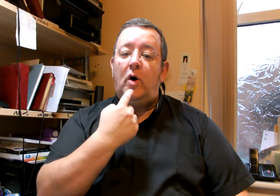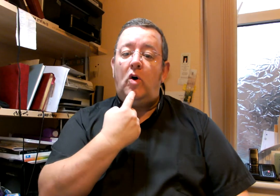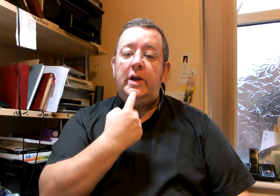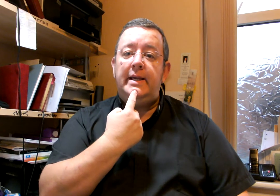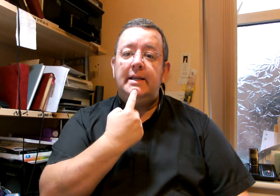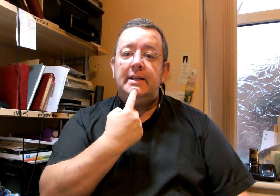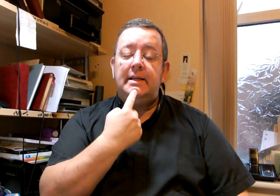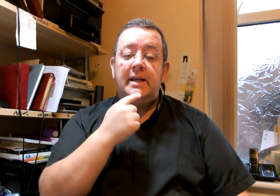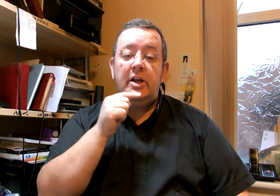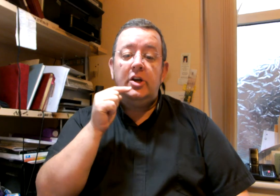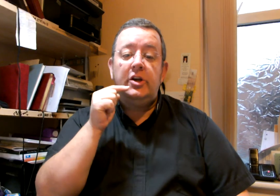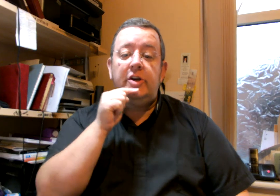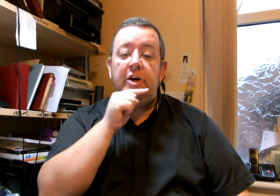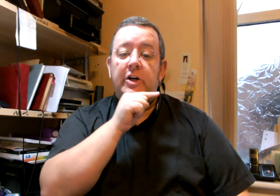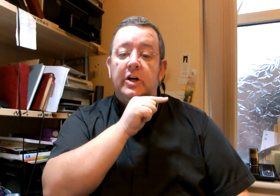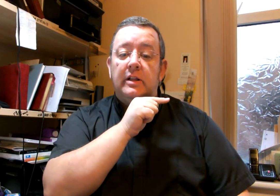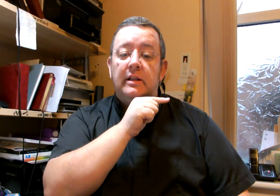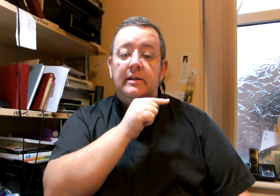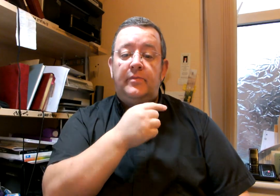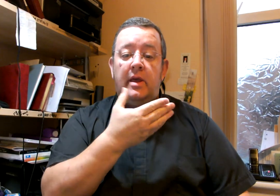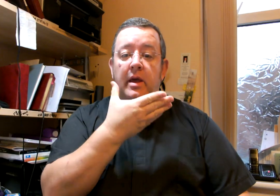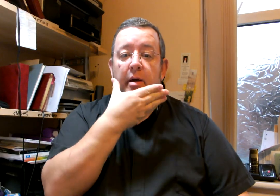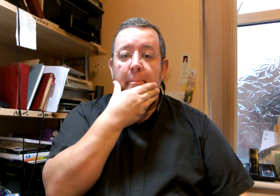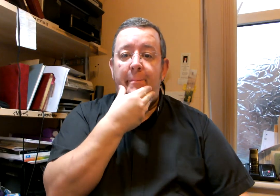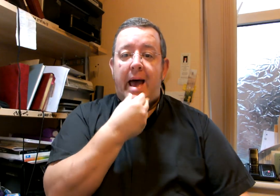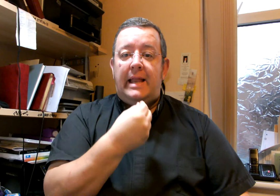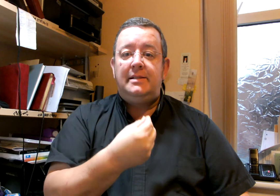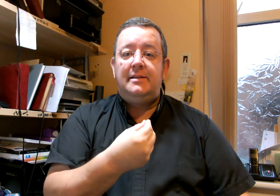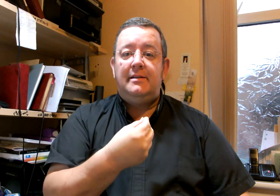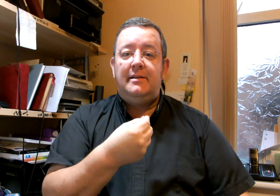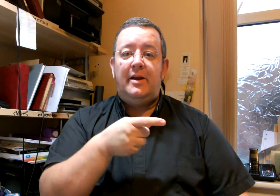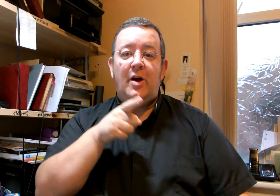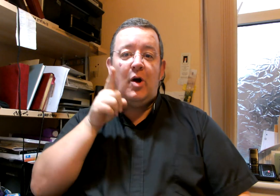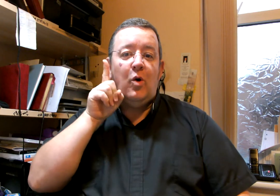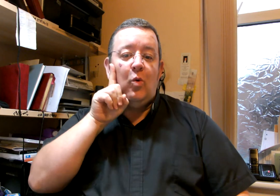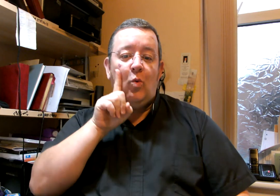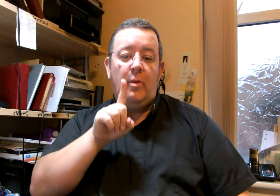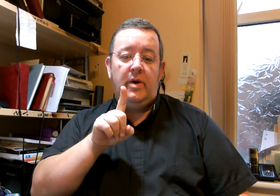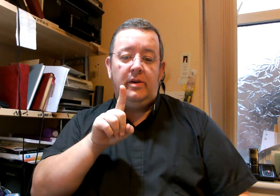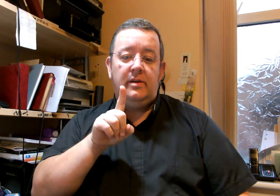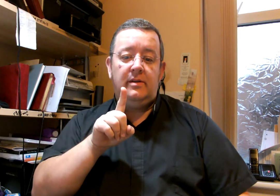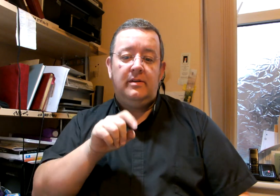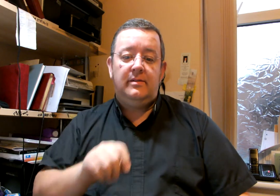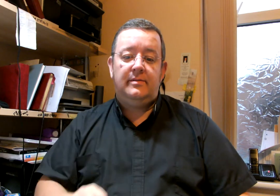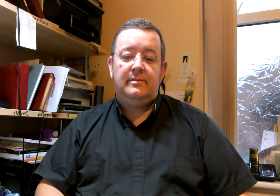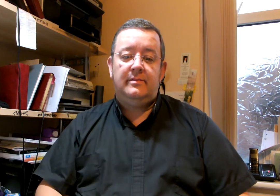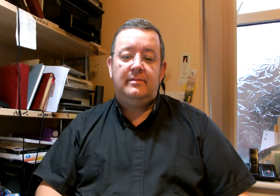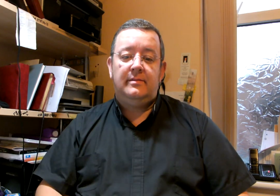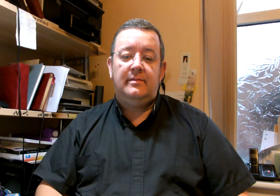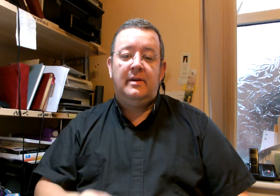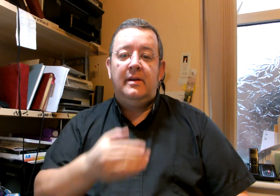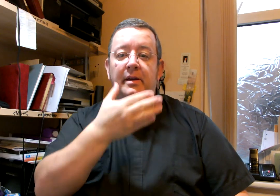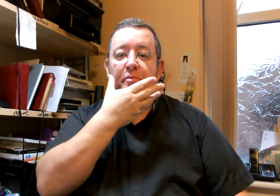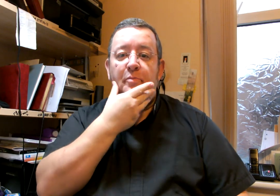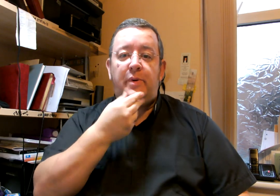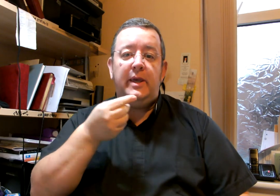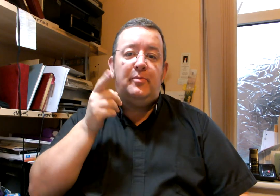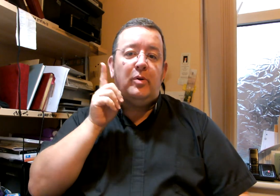boy, girl, man, woman, people,